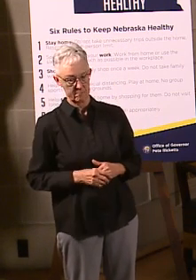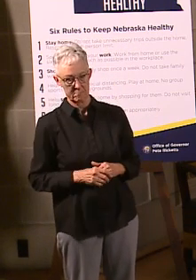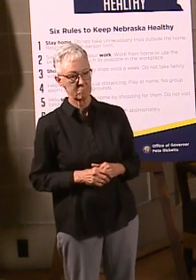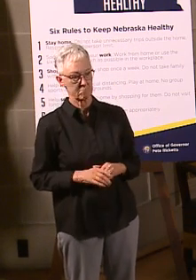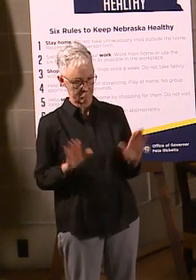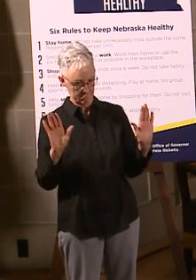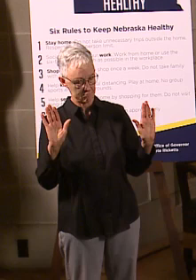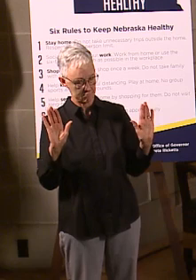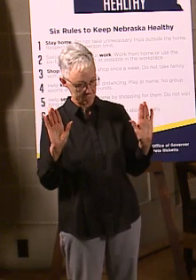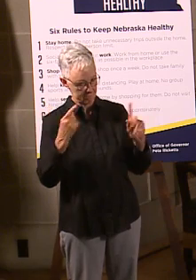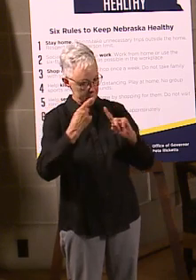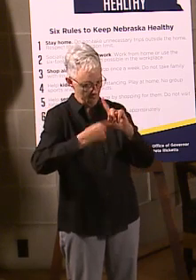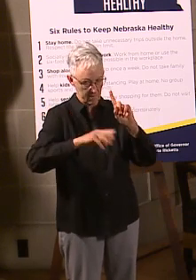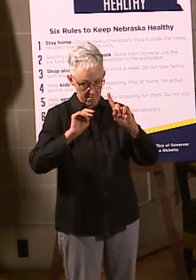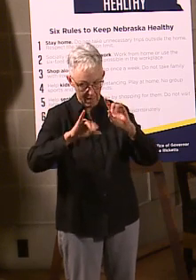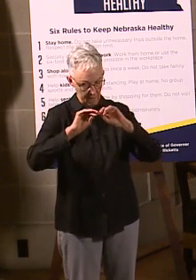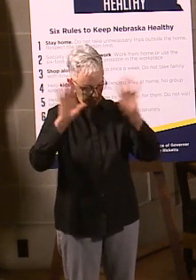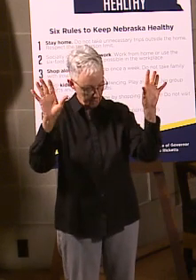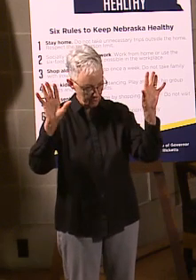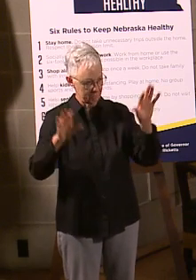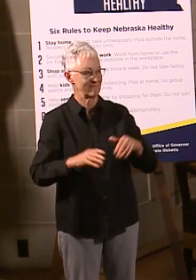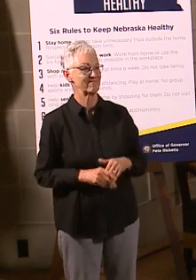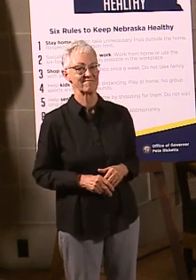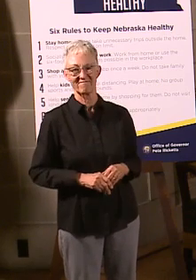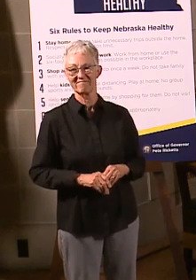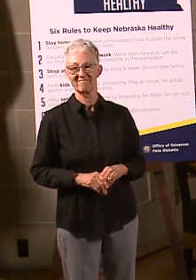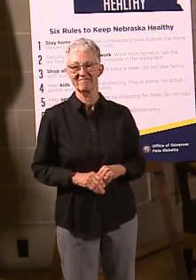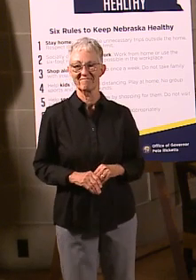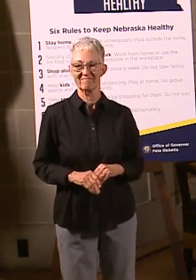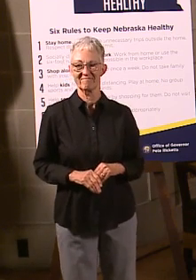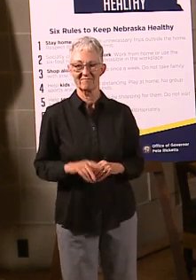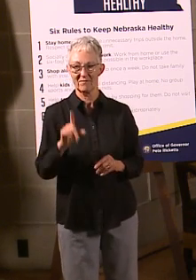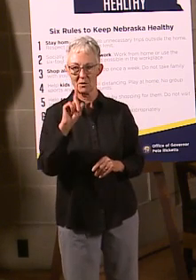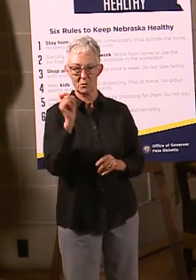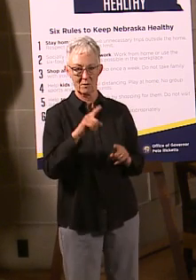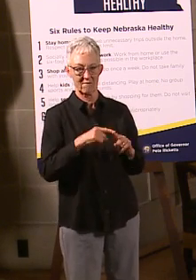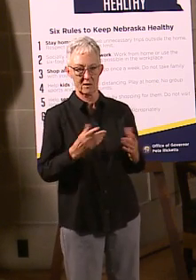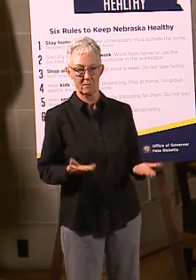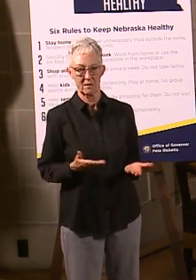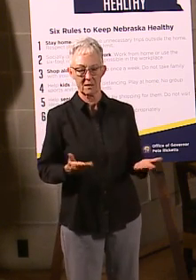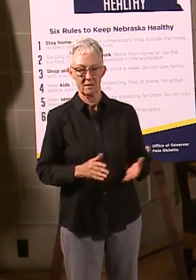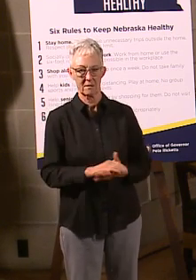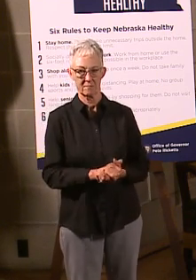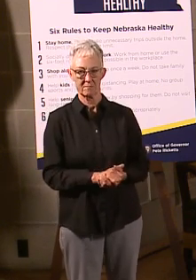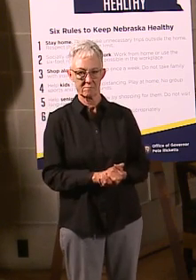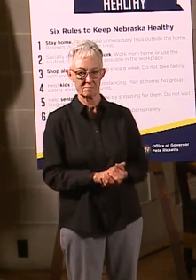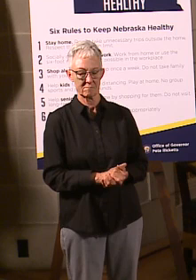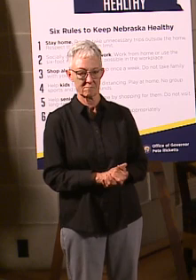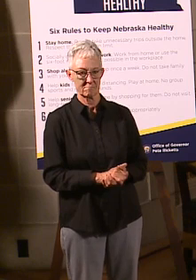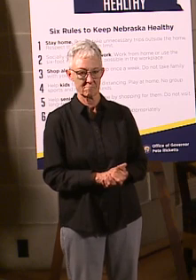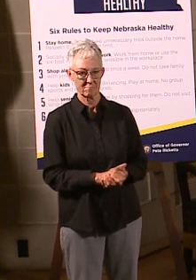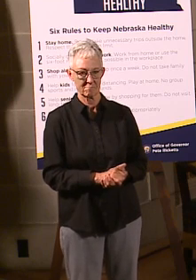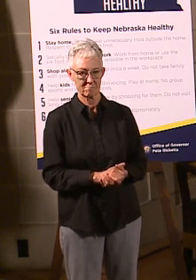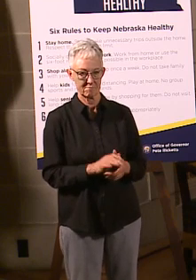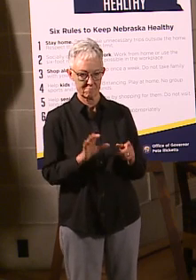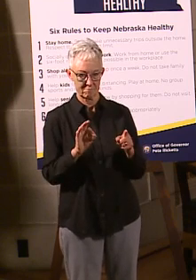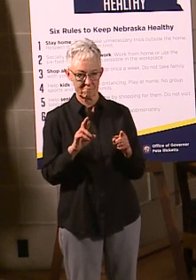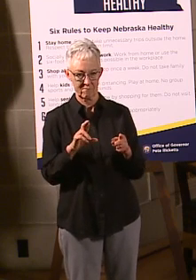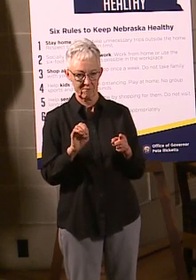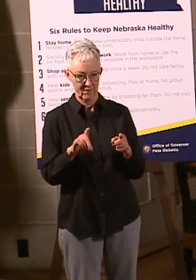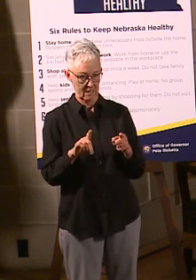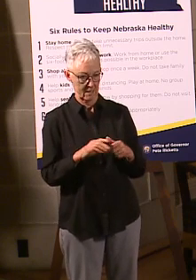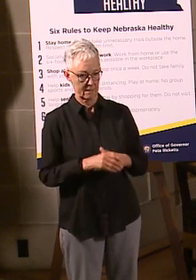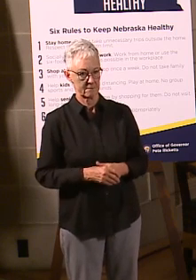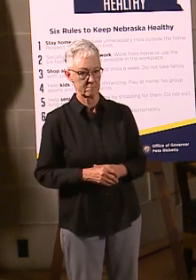okay, just for the month of May. Everybody's clear. All right, great. Questions from here. Fred. Governor, among the 1,005 food